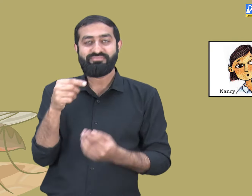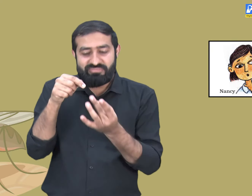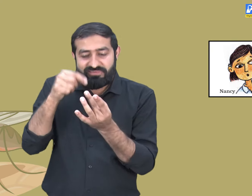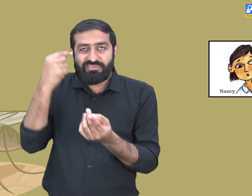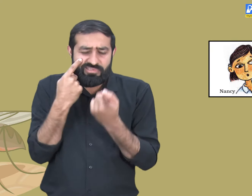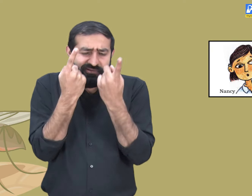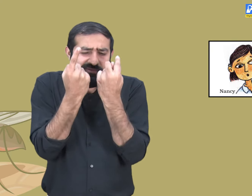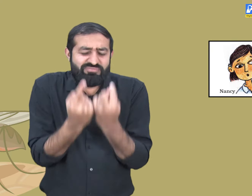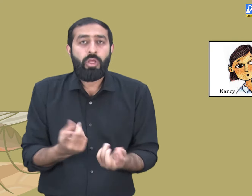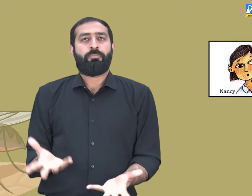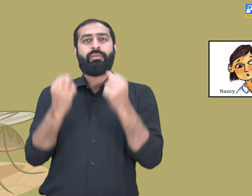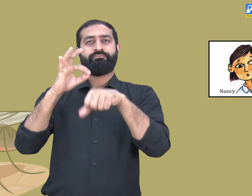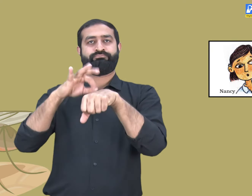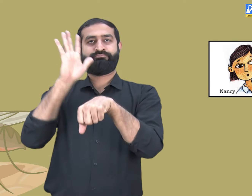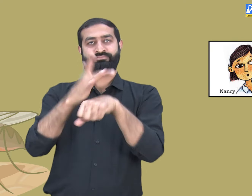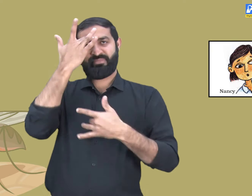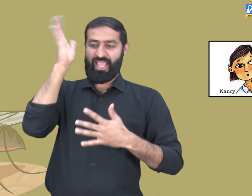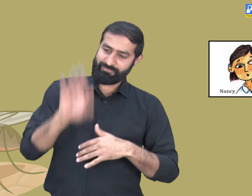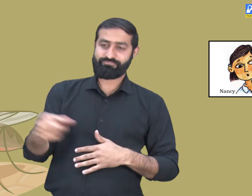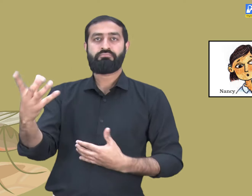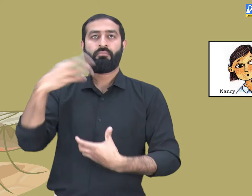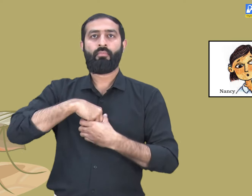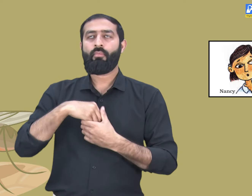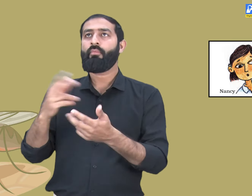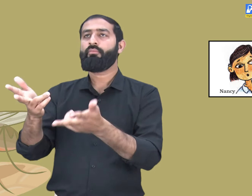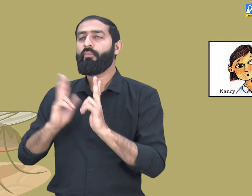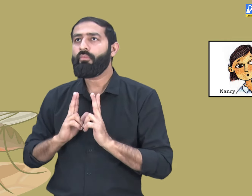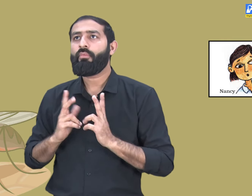I came to know that I had malaria only after the blood test.